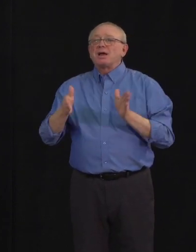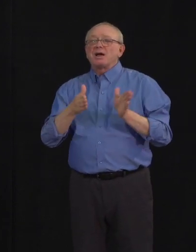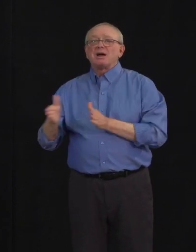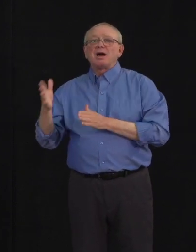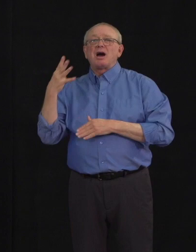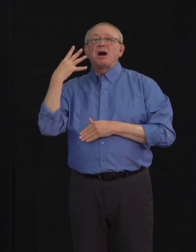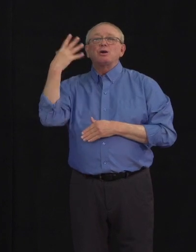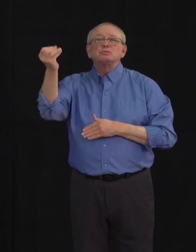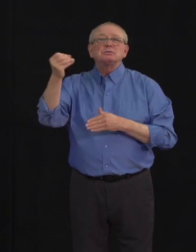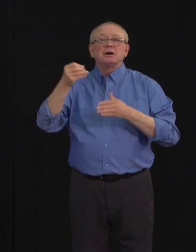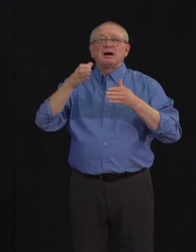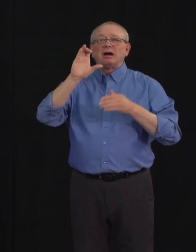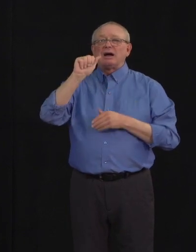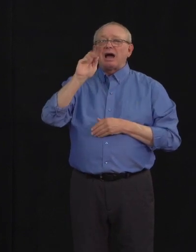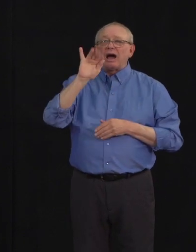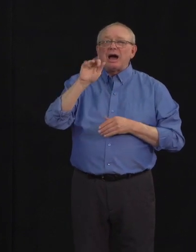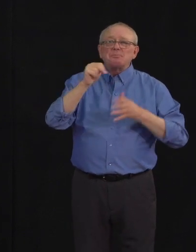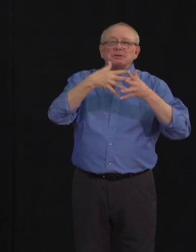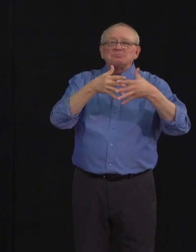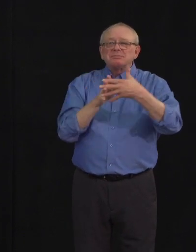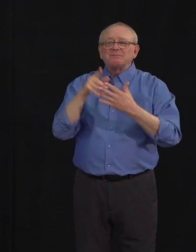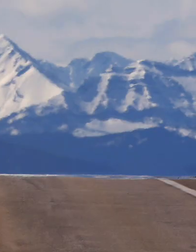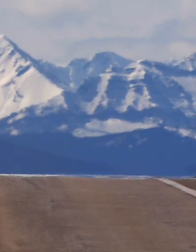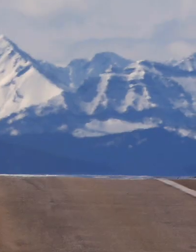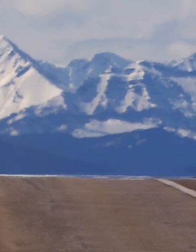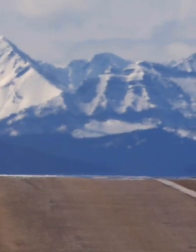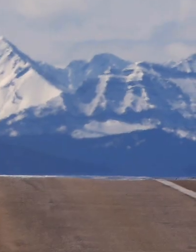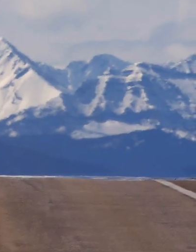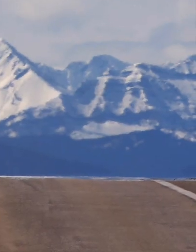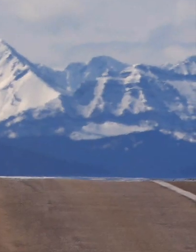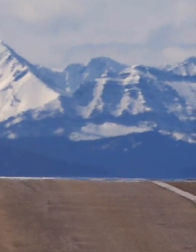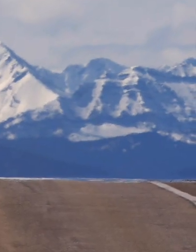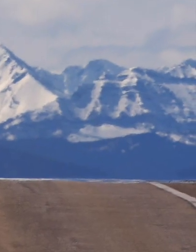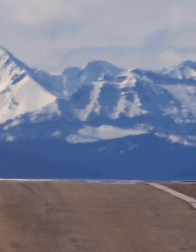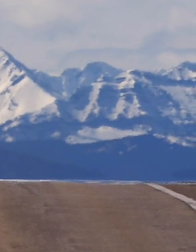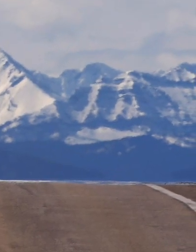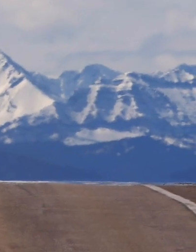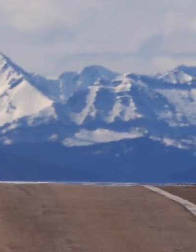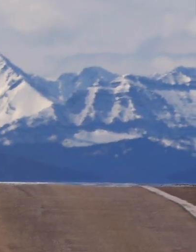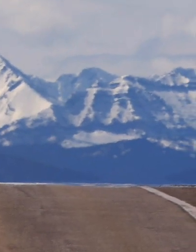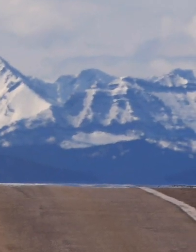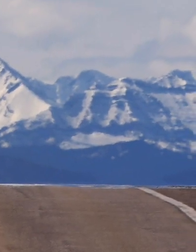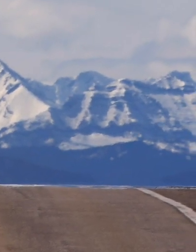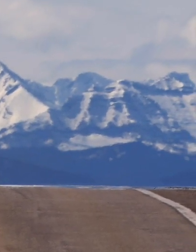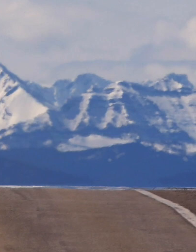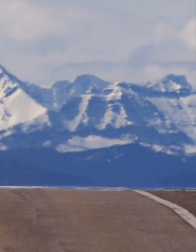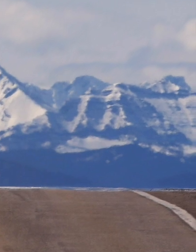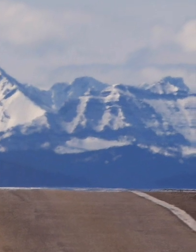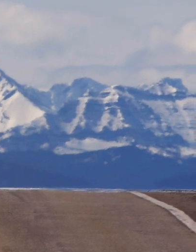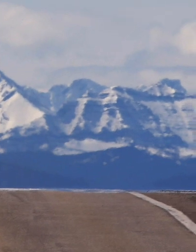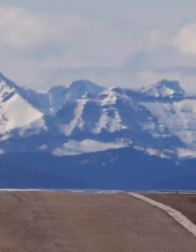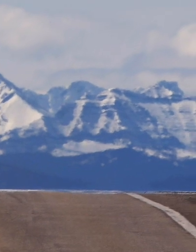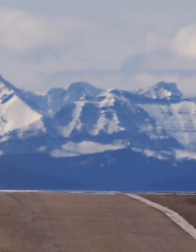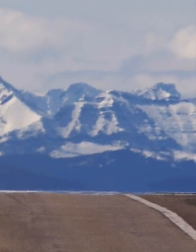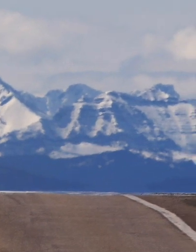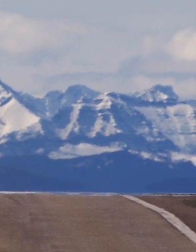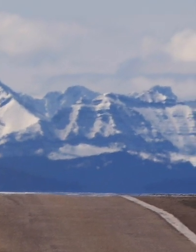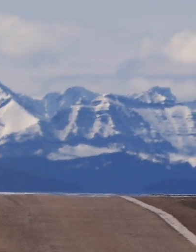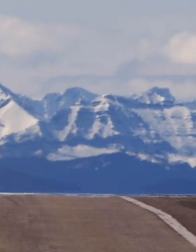Responsible travel to these locations within the province is permissible, with consideration to local community guidelines.